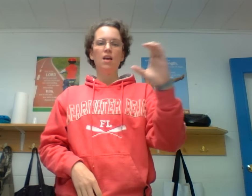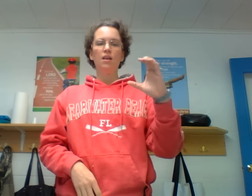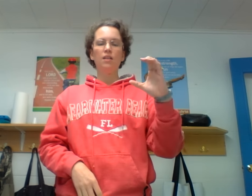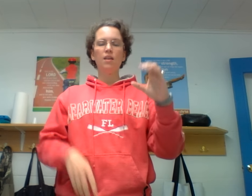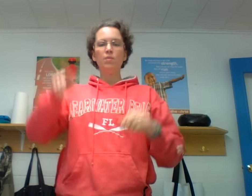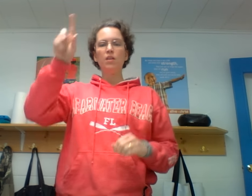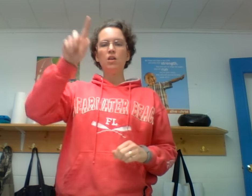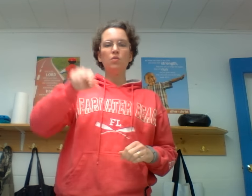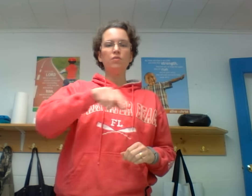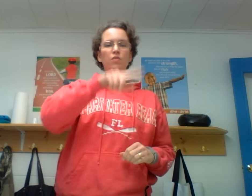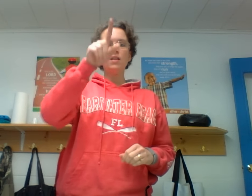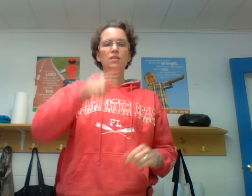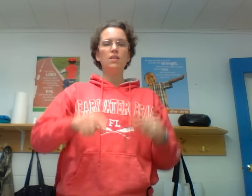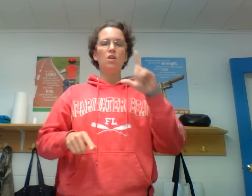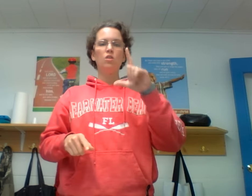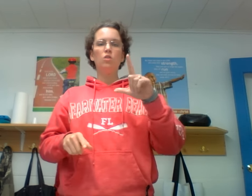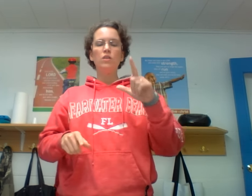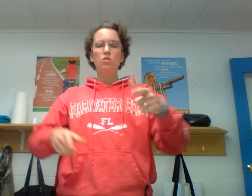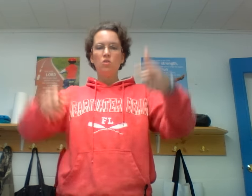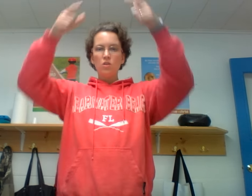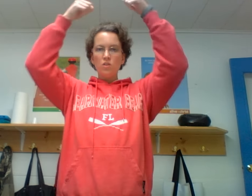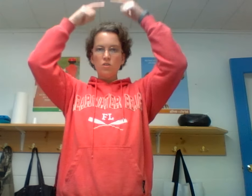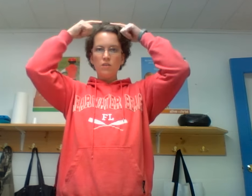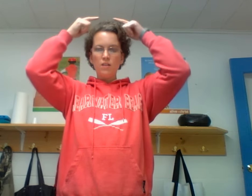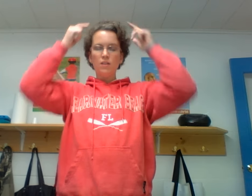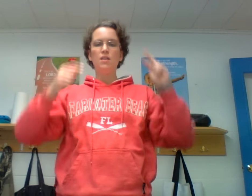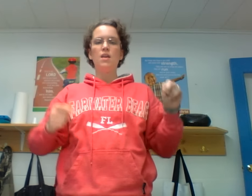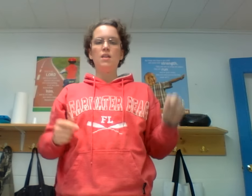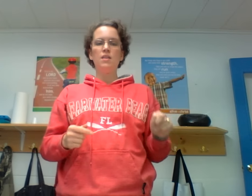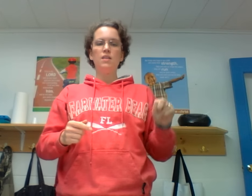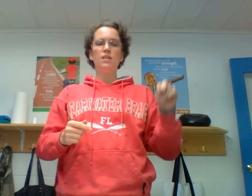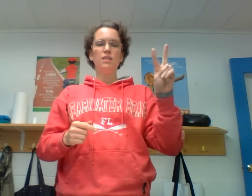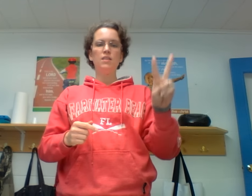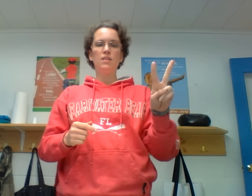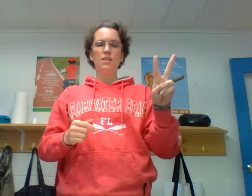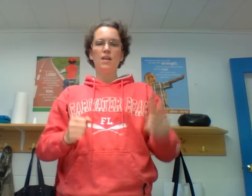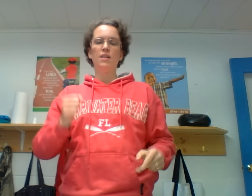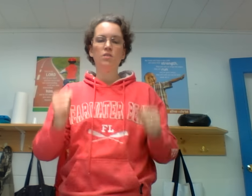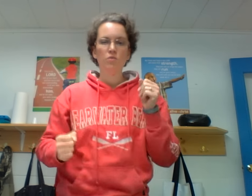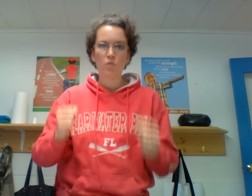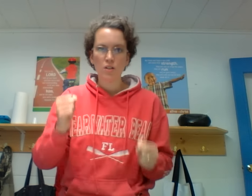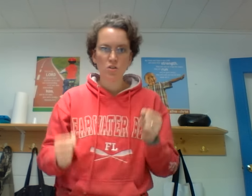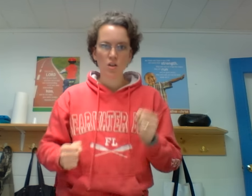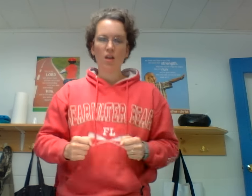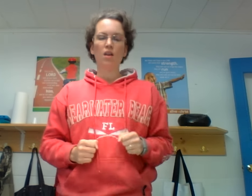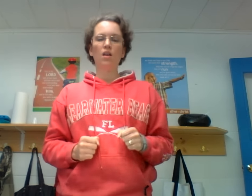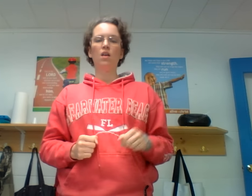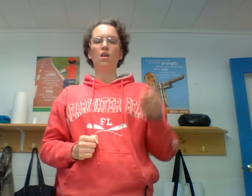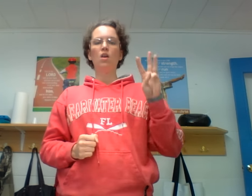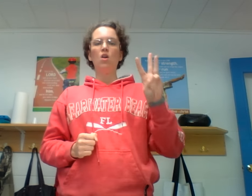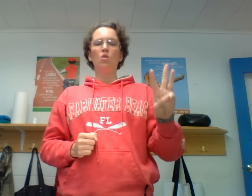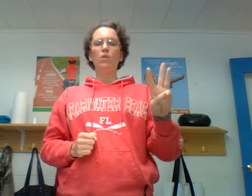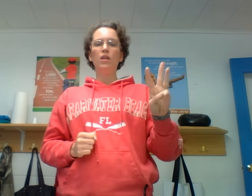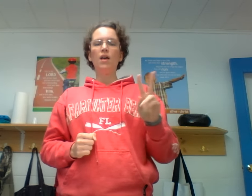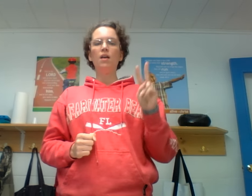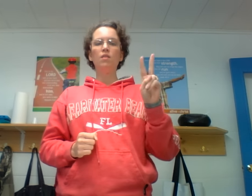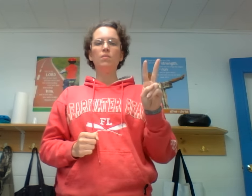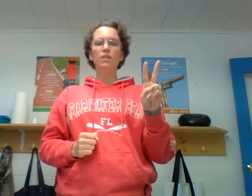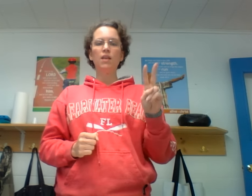Clem and Co were friends. Lloyd George of England. Nicholas II of Russia. Wilhelm II